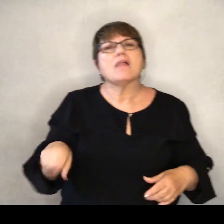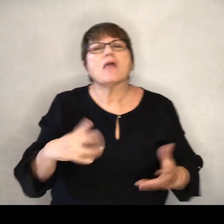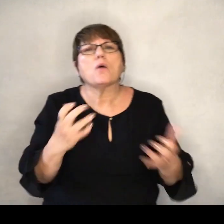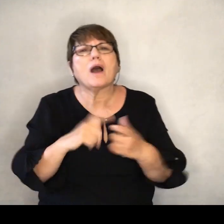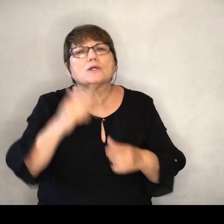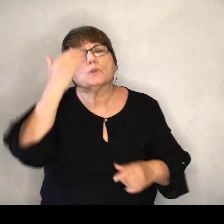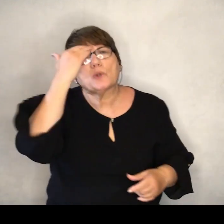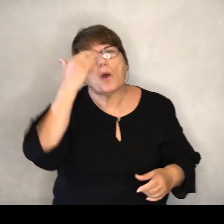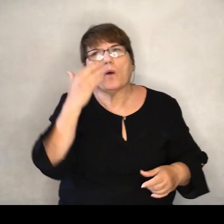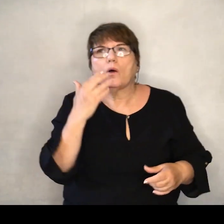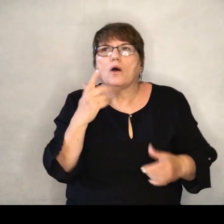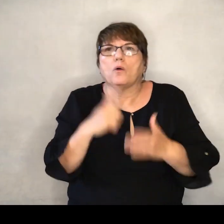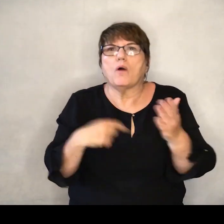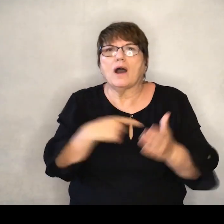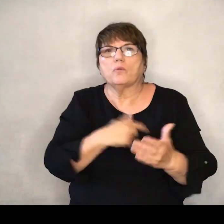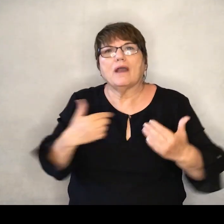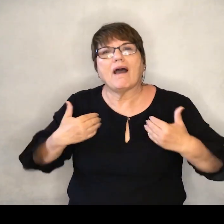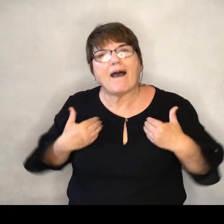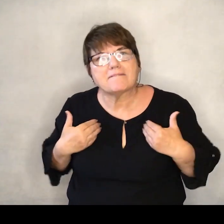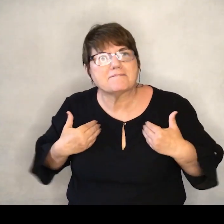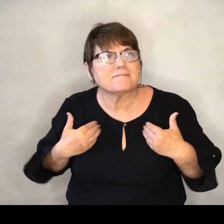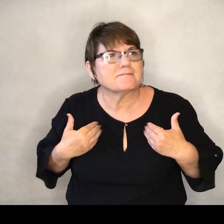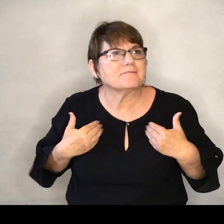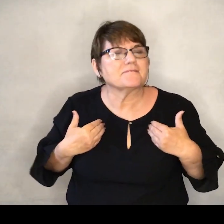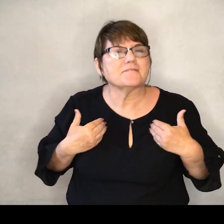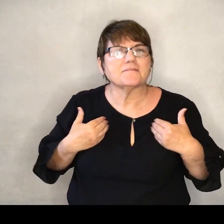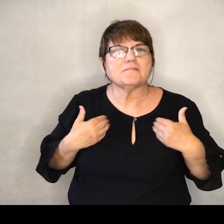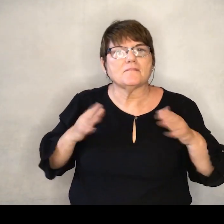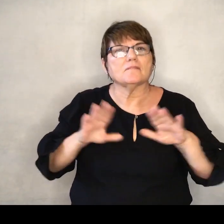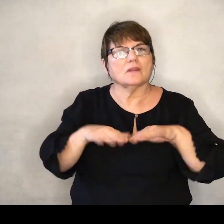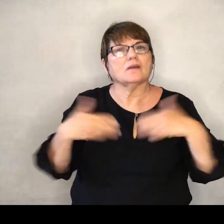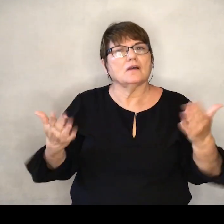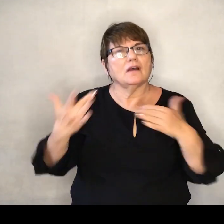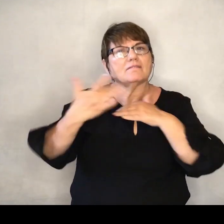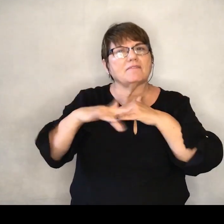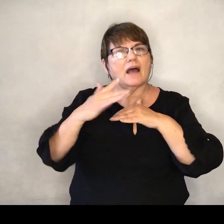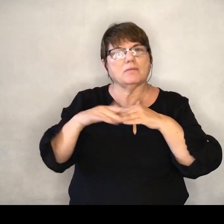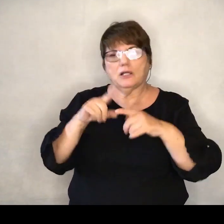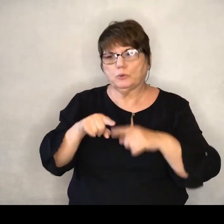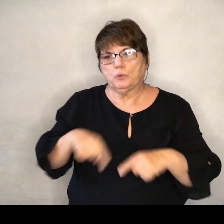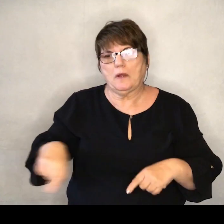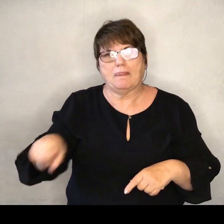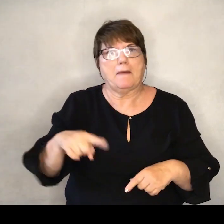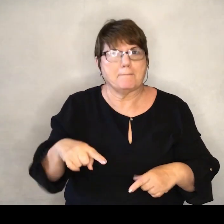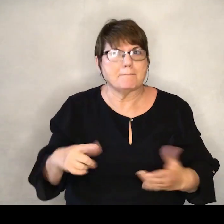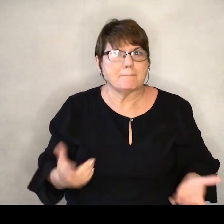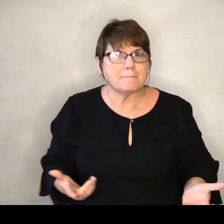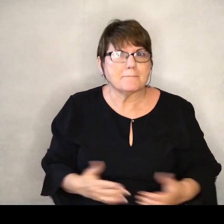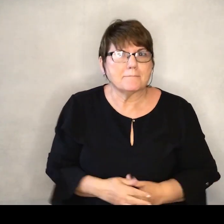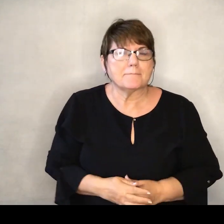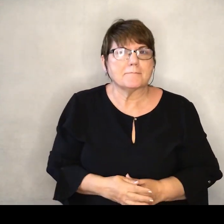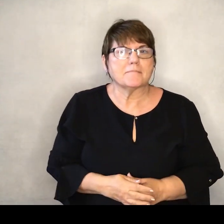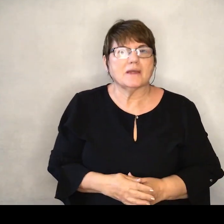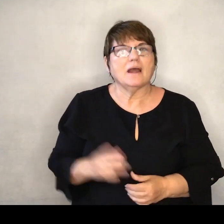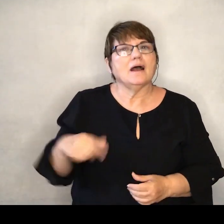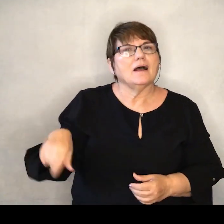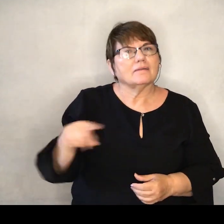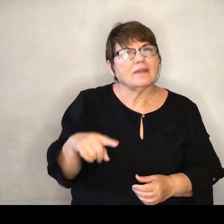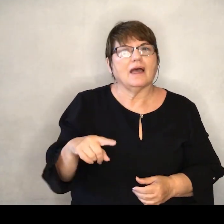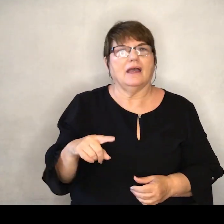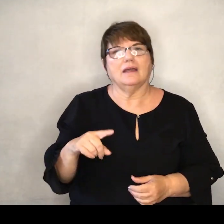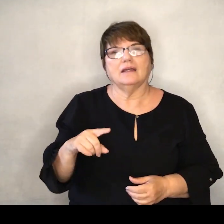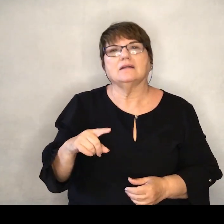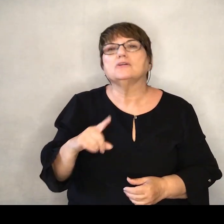know if what we have is available to them. And they are in